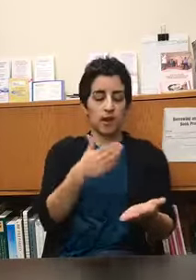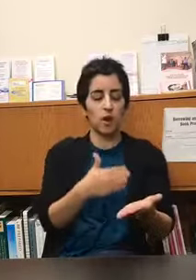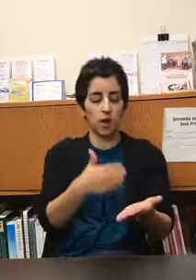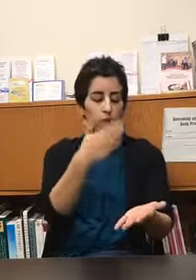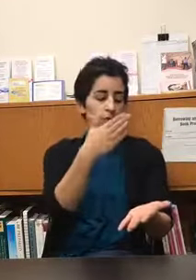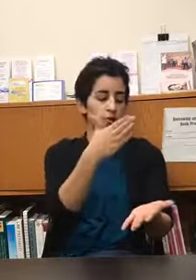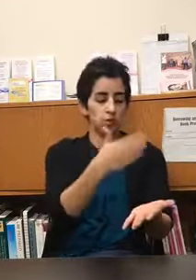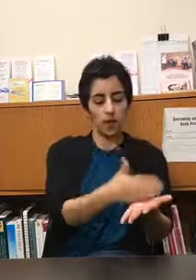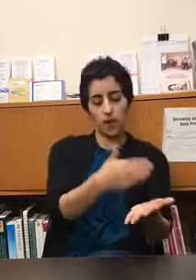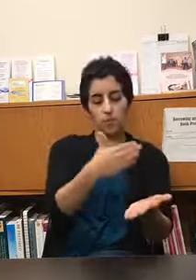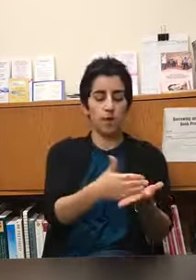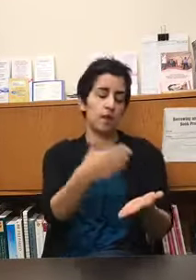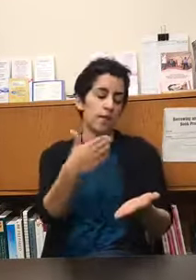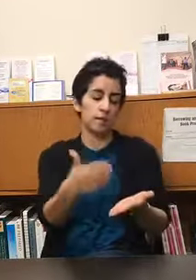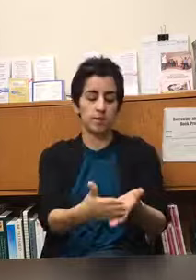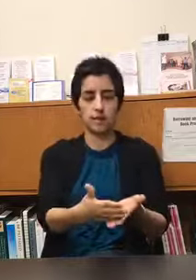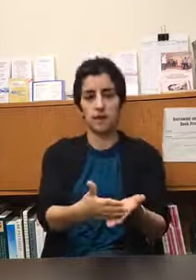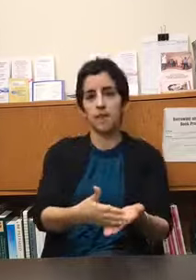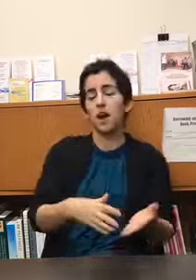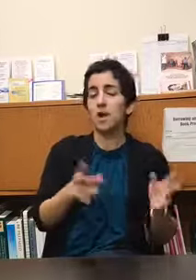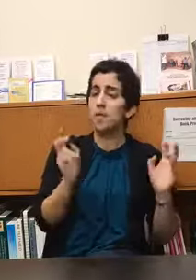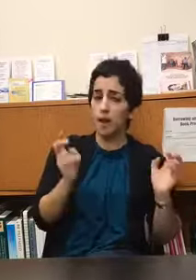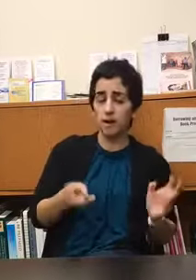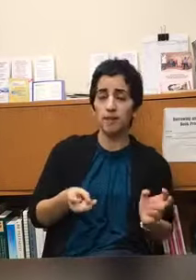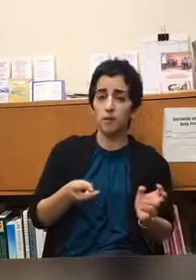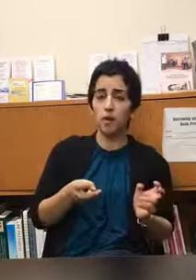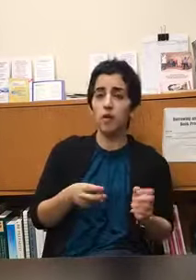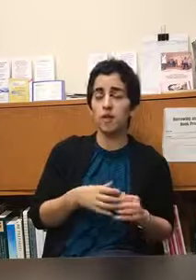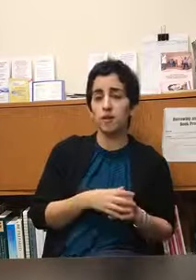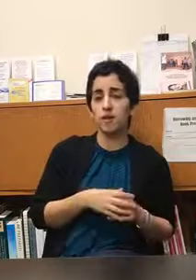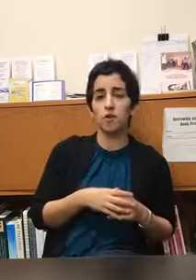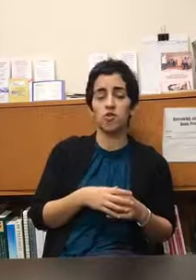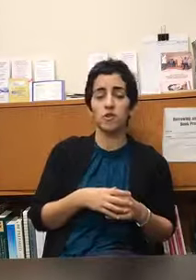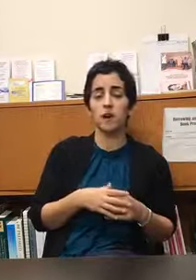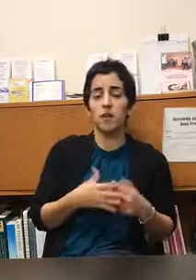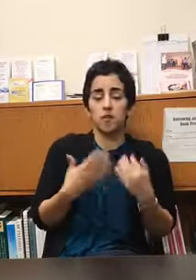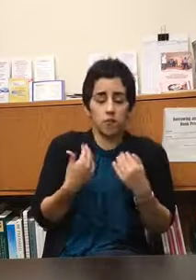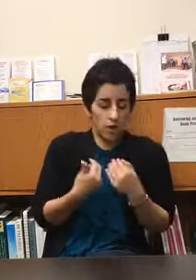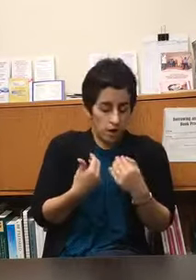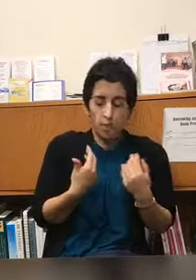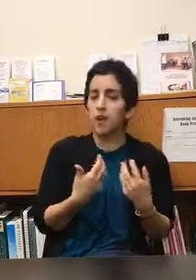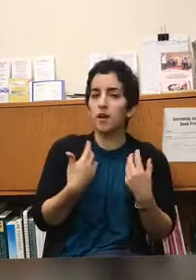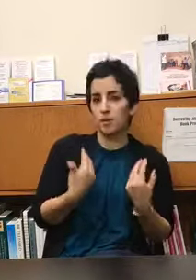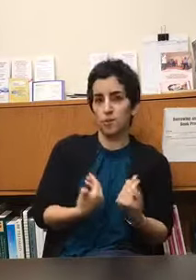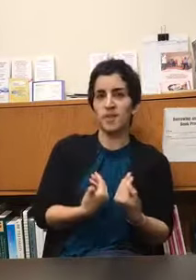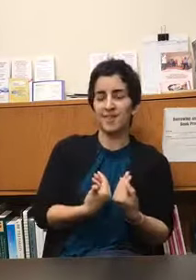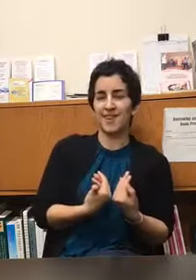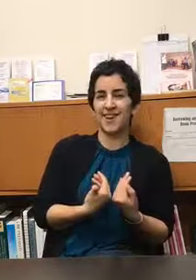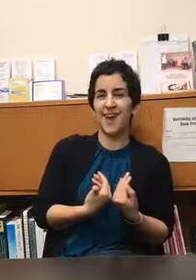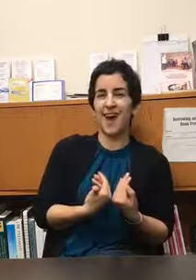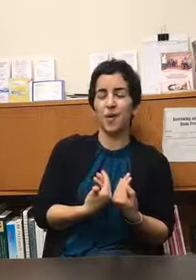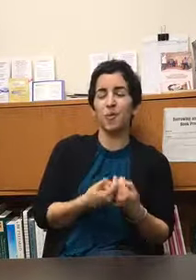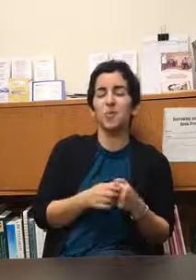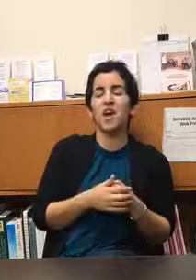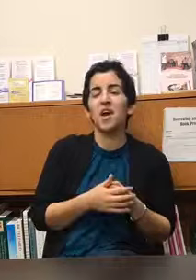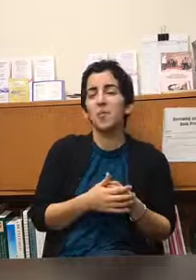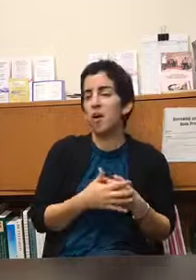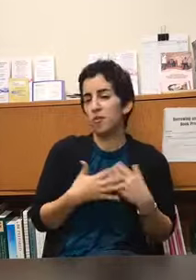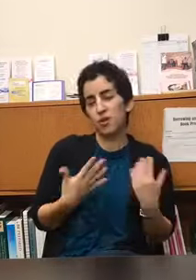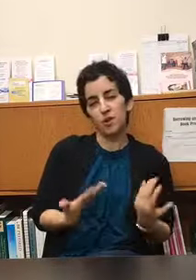okay we have to do a B and then C and that I'm the expert and that they're just kind of being complicit part of a good